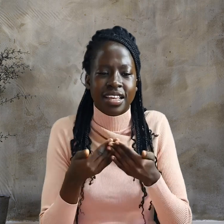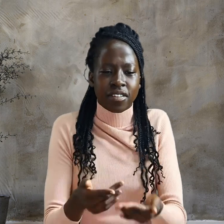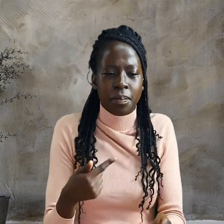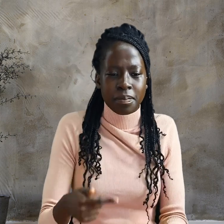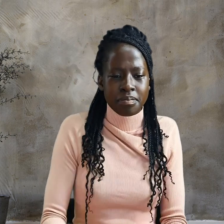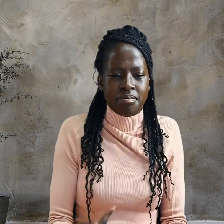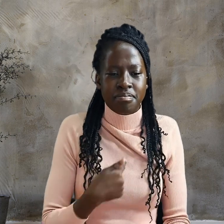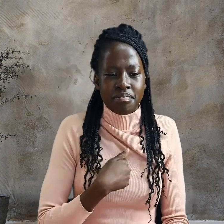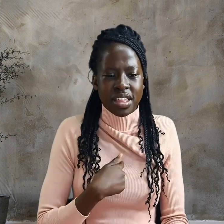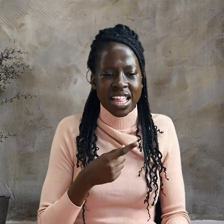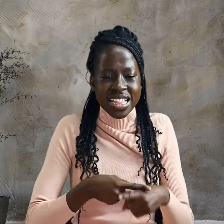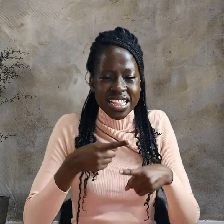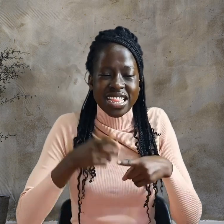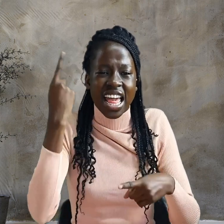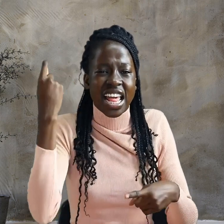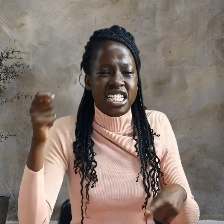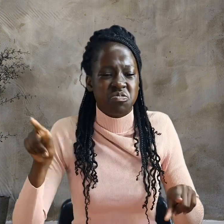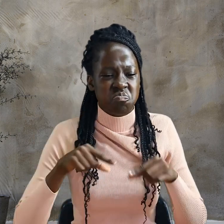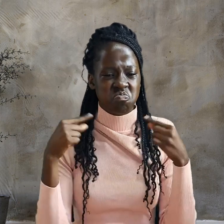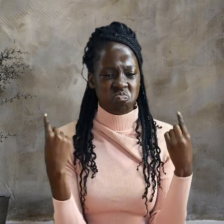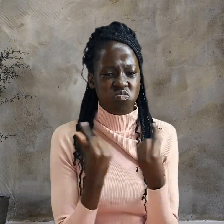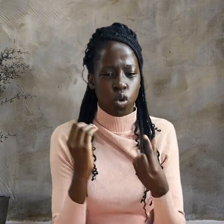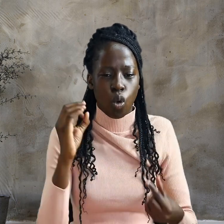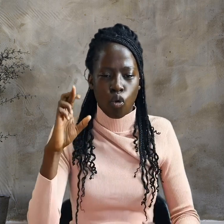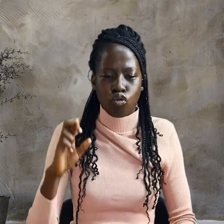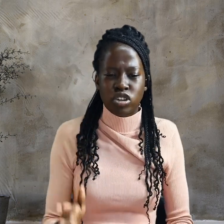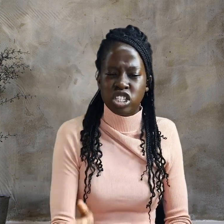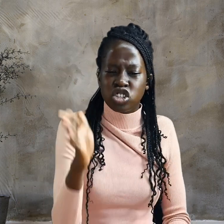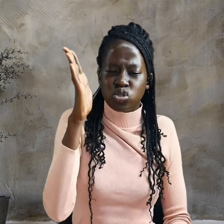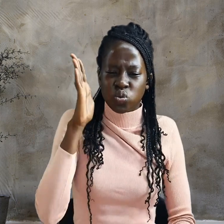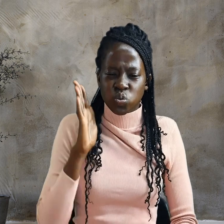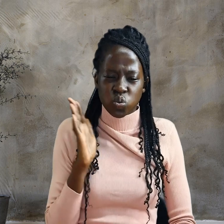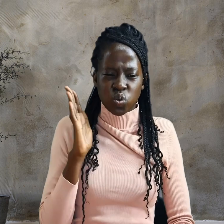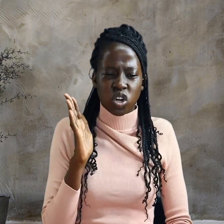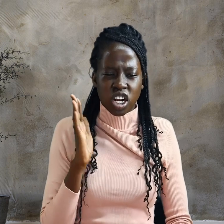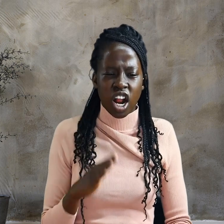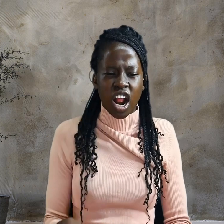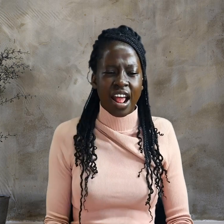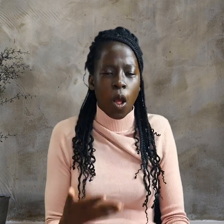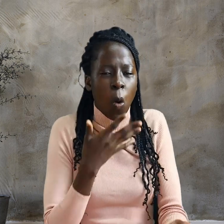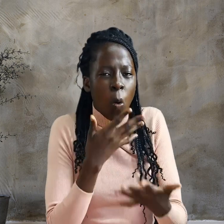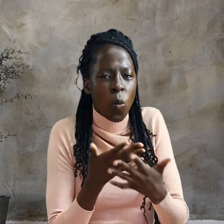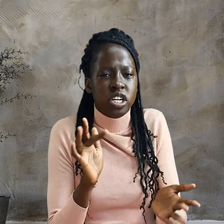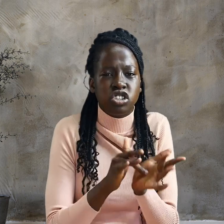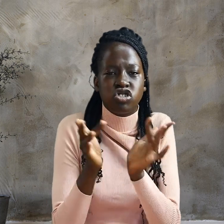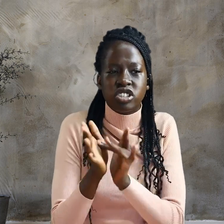arrested Jesus. They bound him and brought him first to Annas,